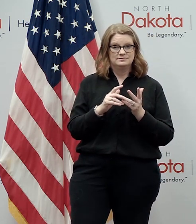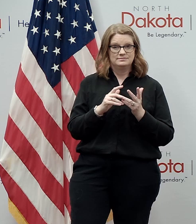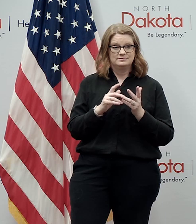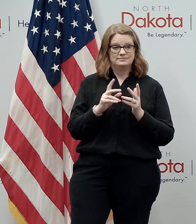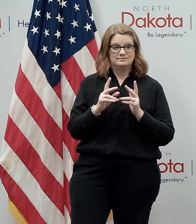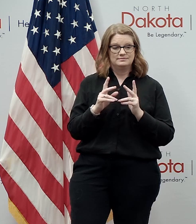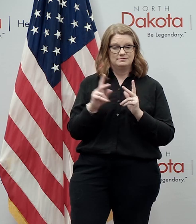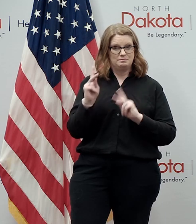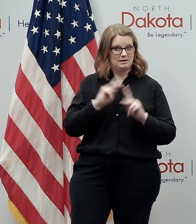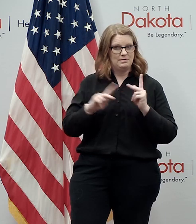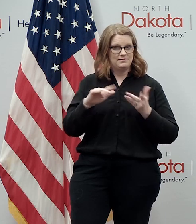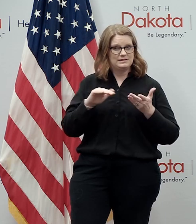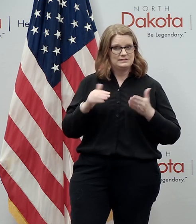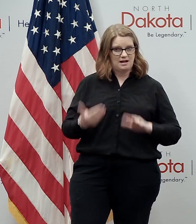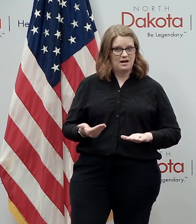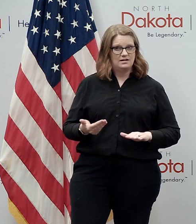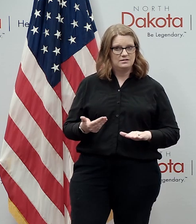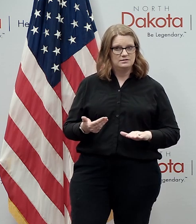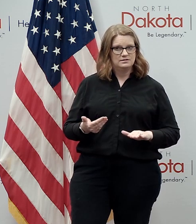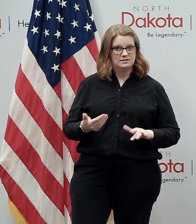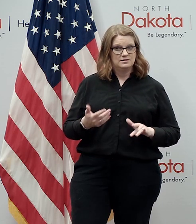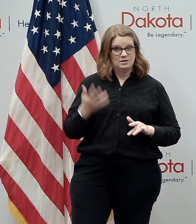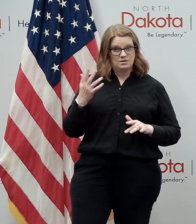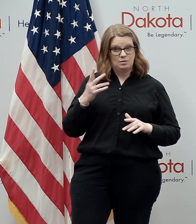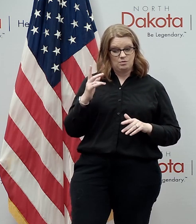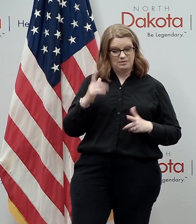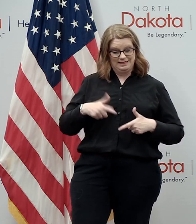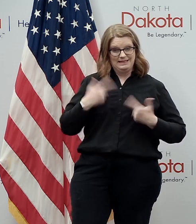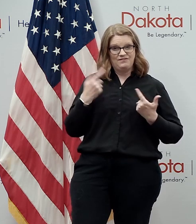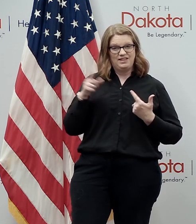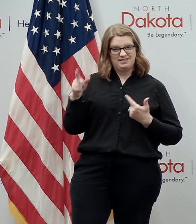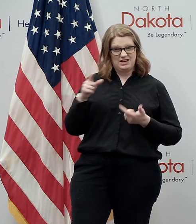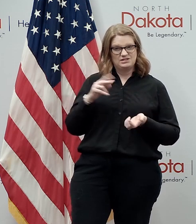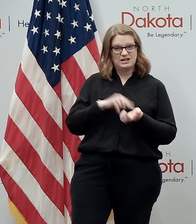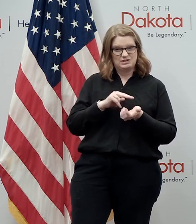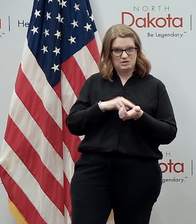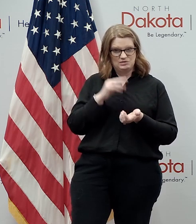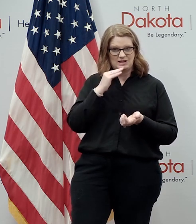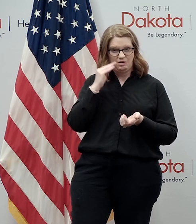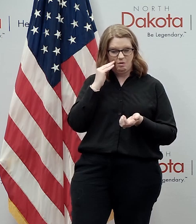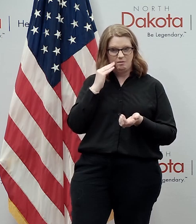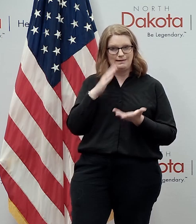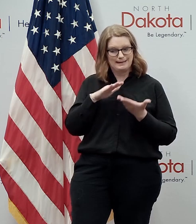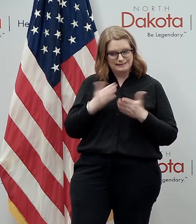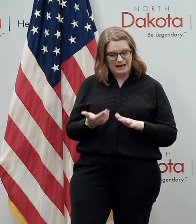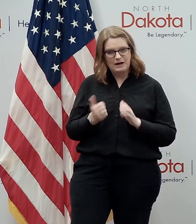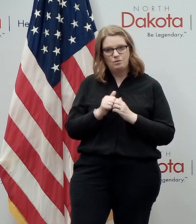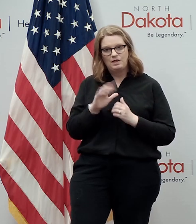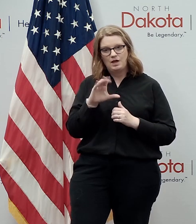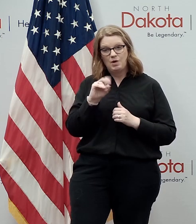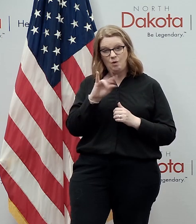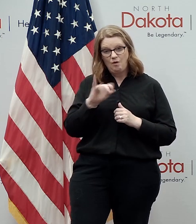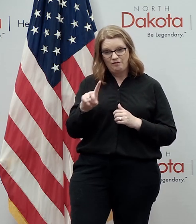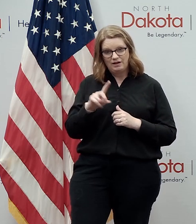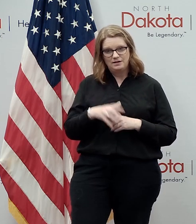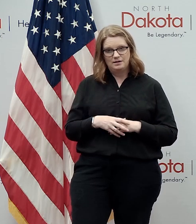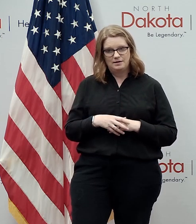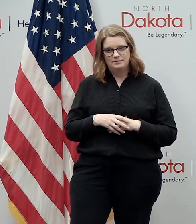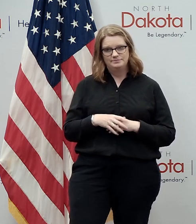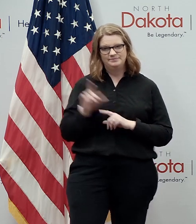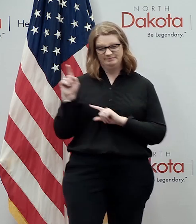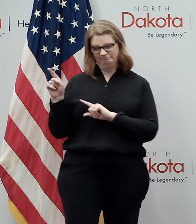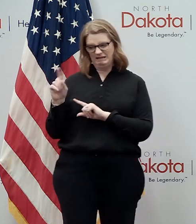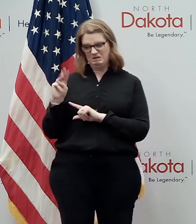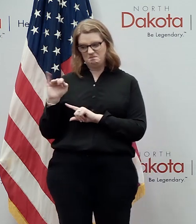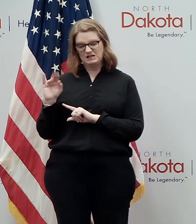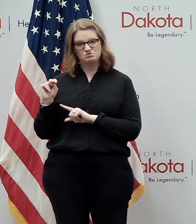uh as part of in well residing in a long-term care facility had died with covid uh and even right next door uh in